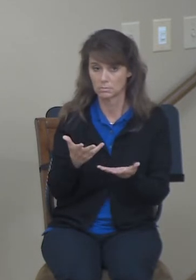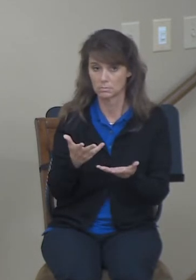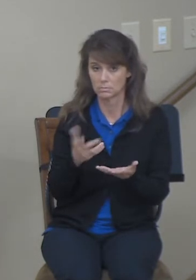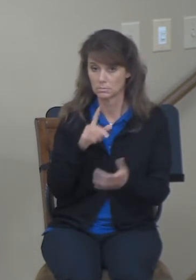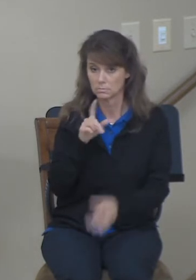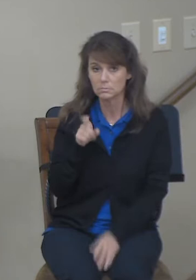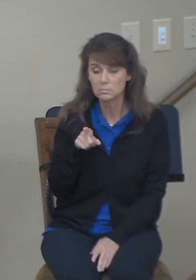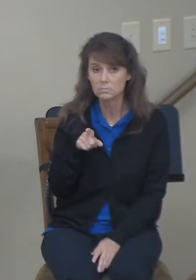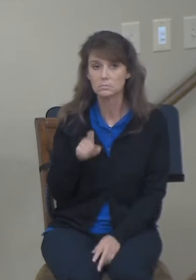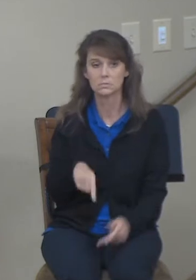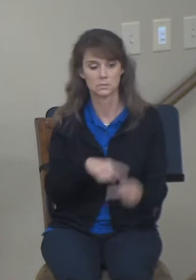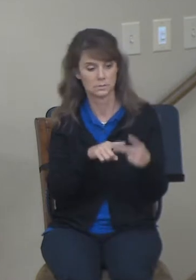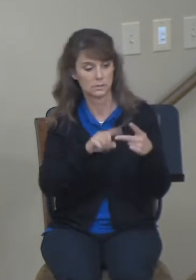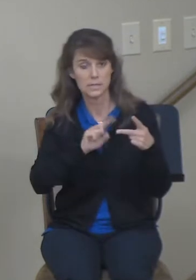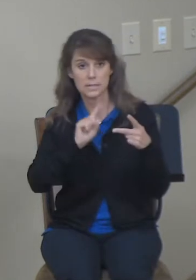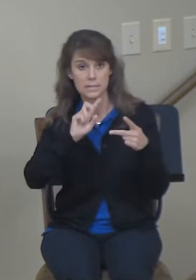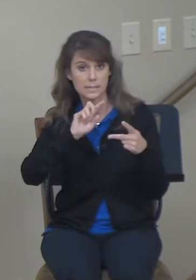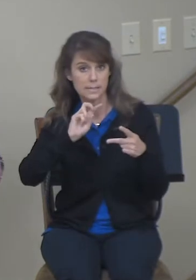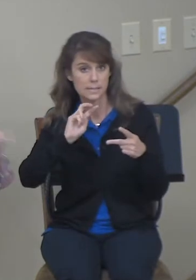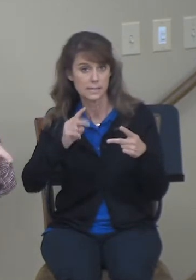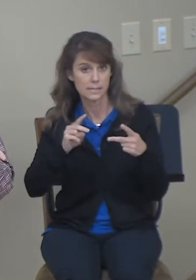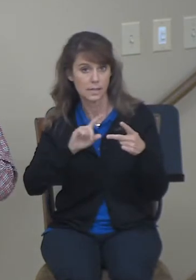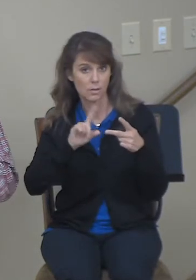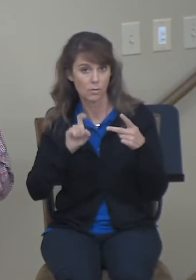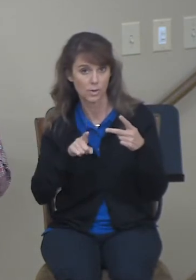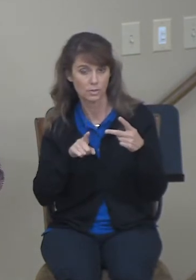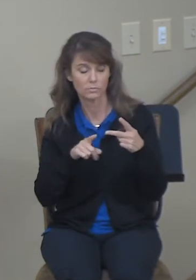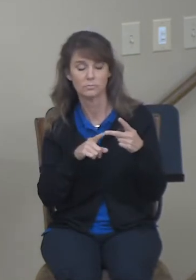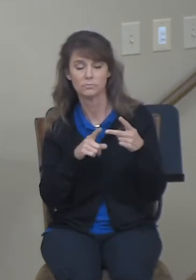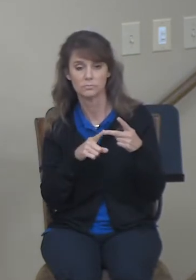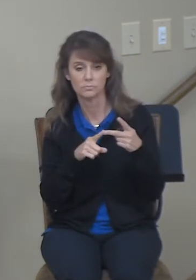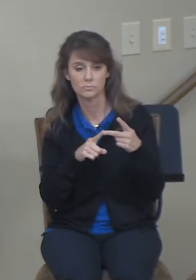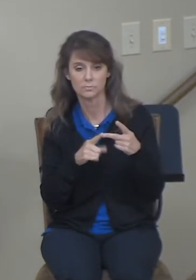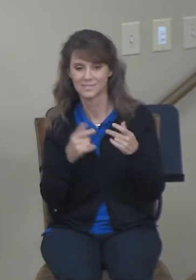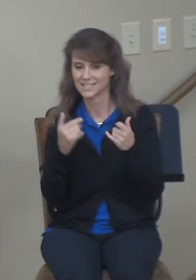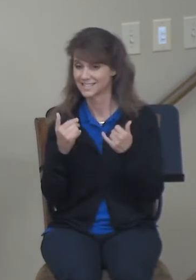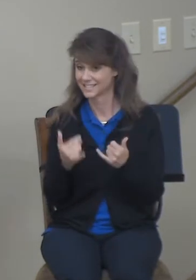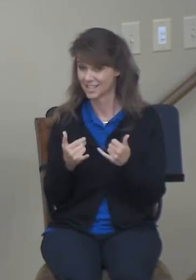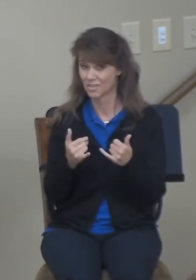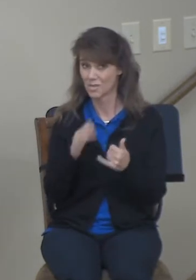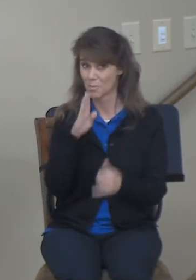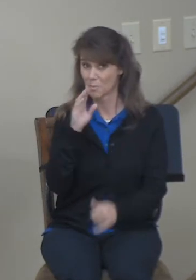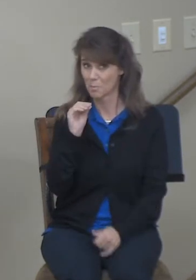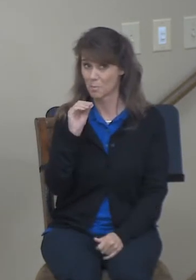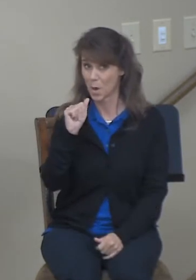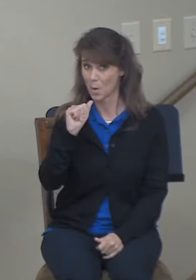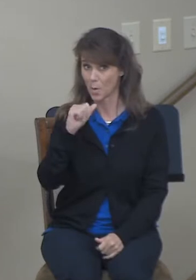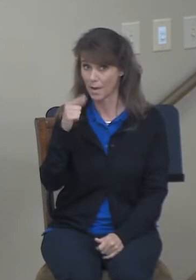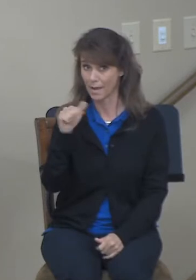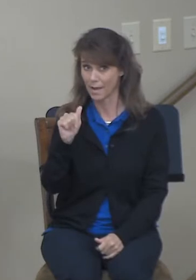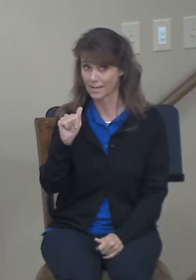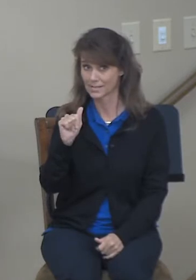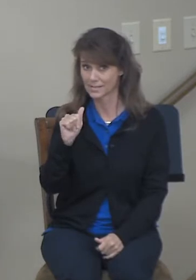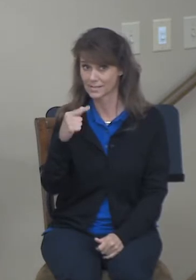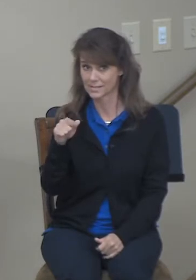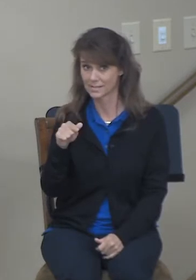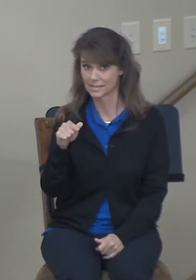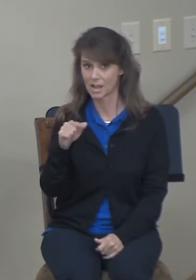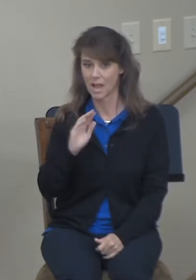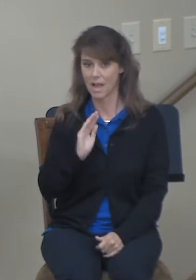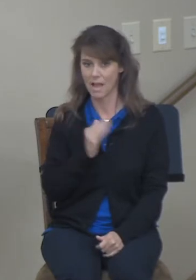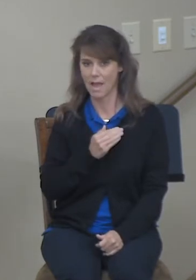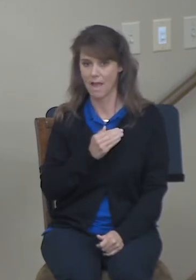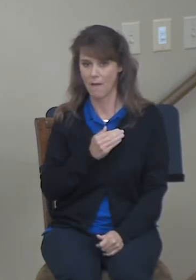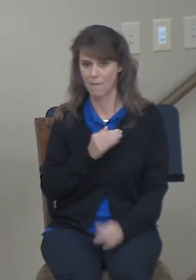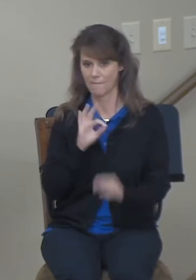The second question points out that now is not Boaz, our kinsman. She calls Boaz